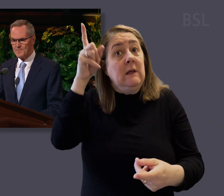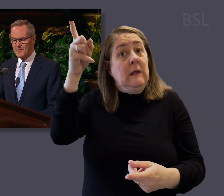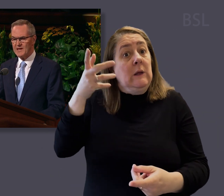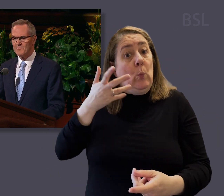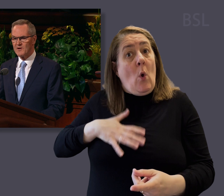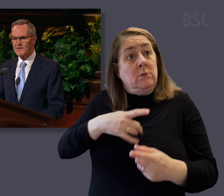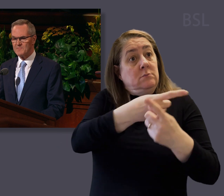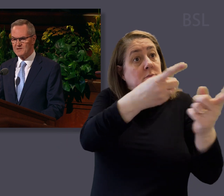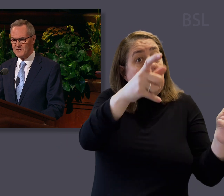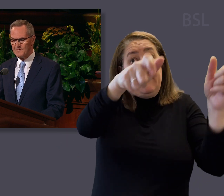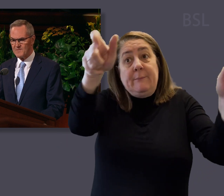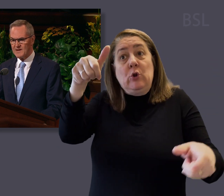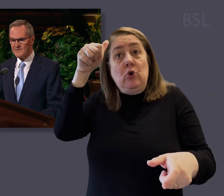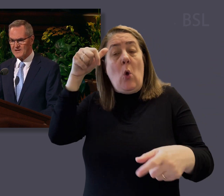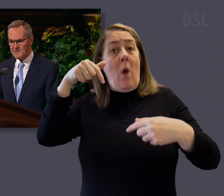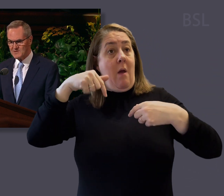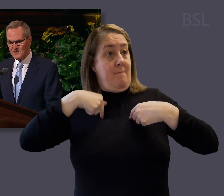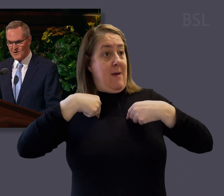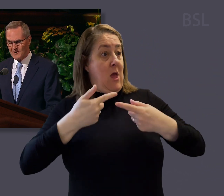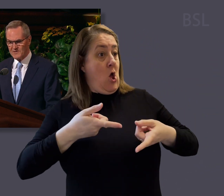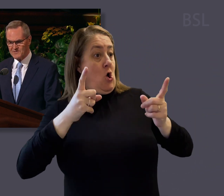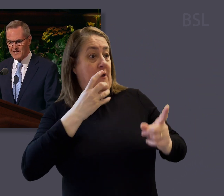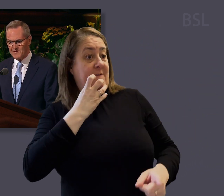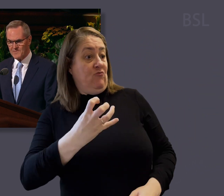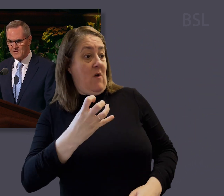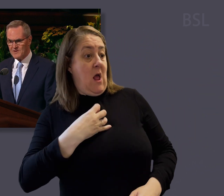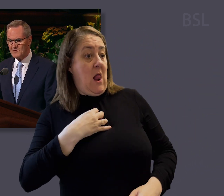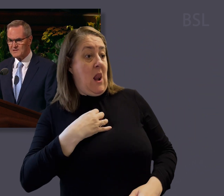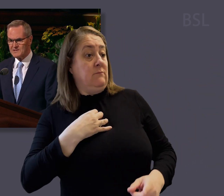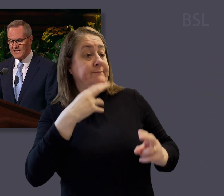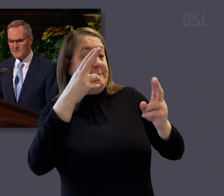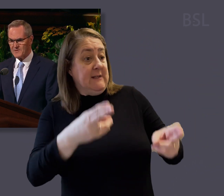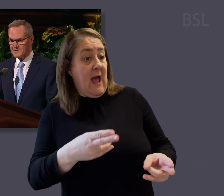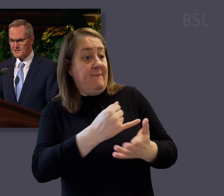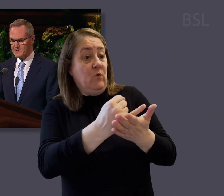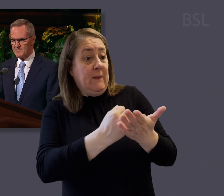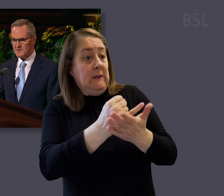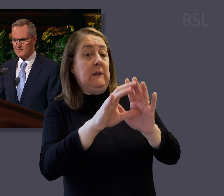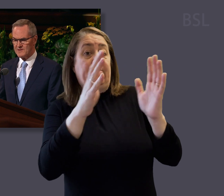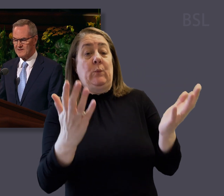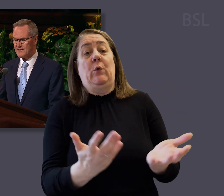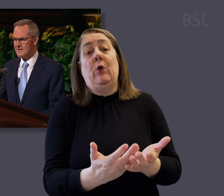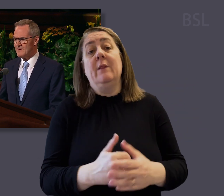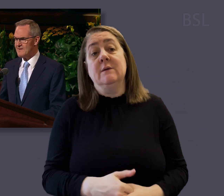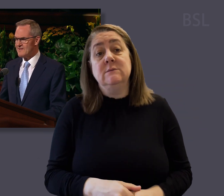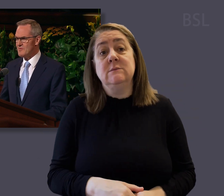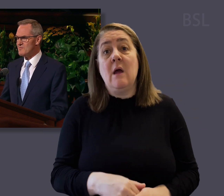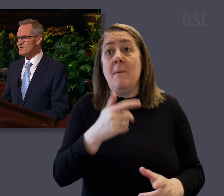He wanted them to know that He was the God of Israel who was slain for the sins of the world. The people